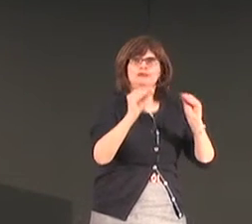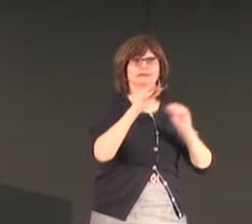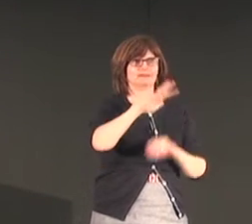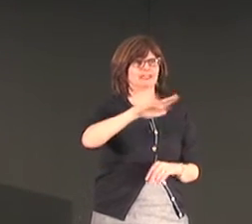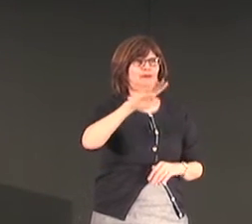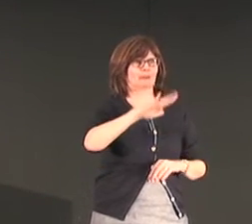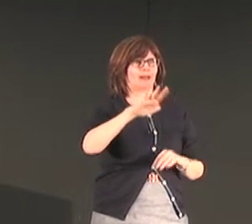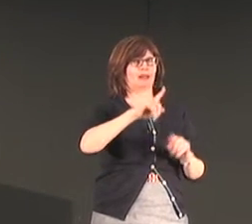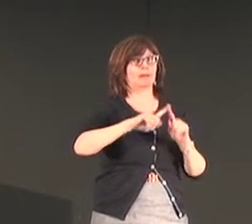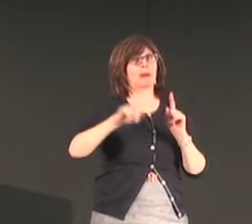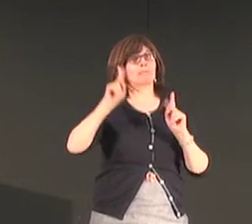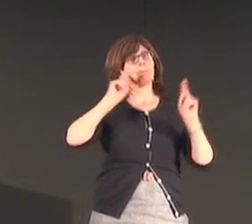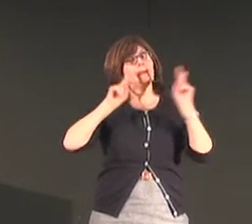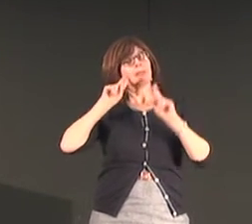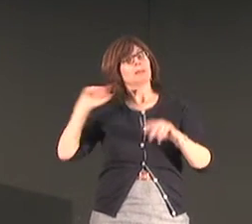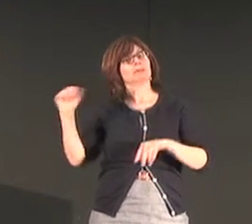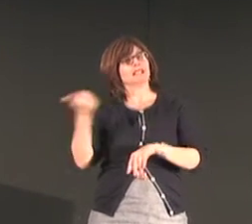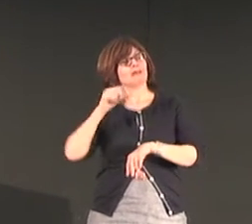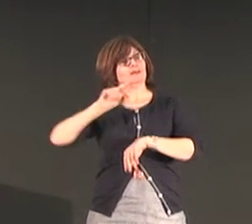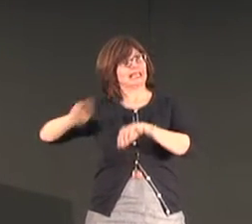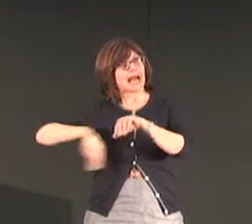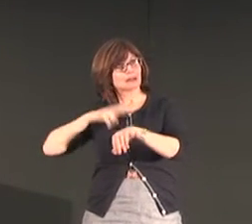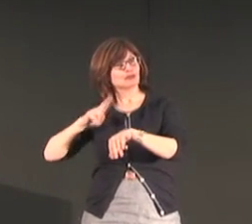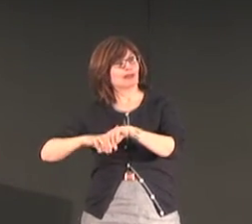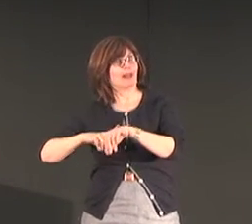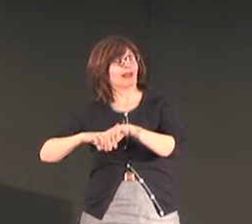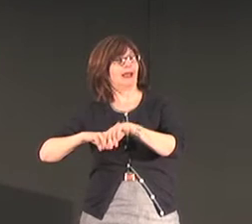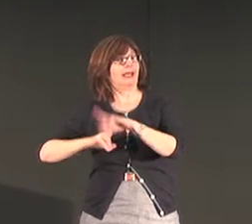spelling excuse me if those people have not had educations outside the village